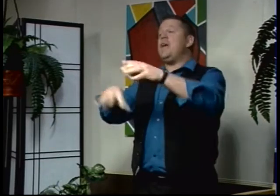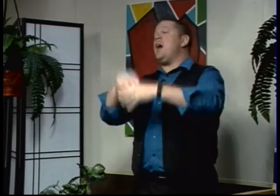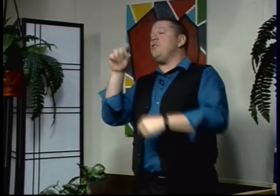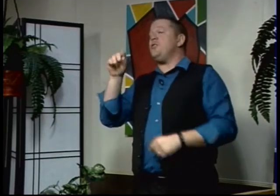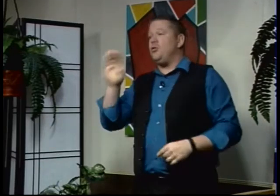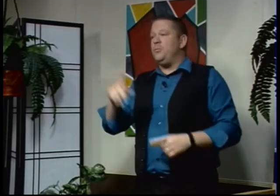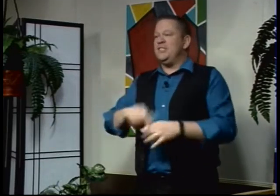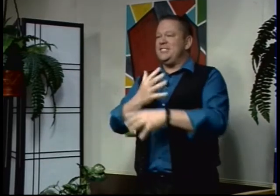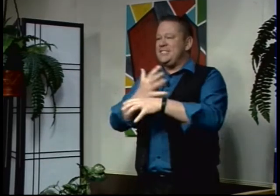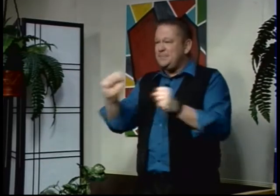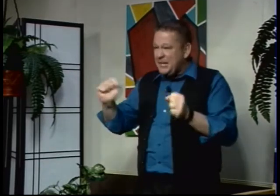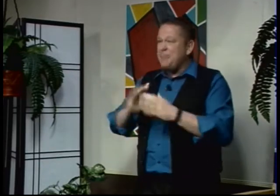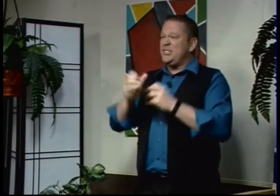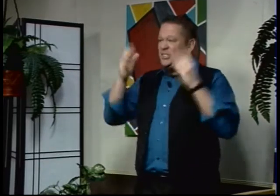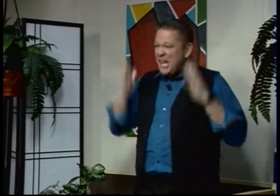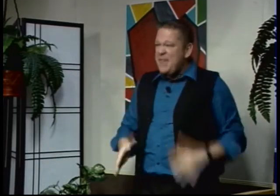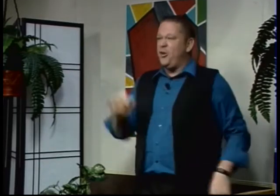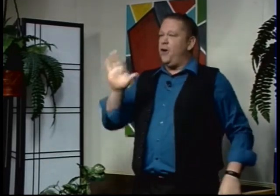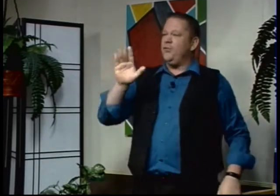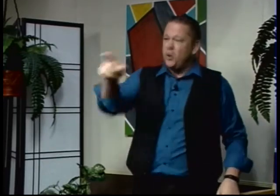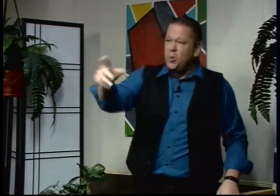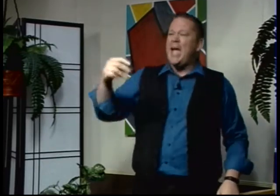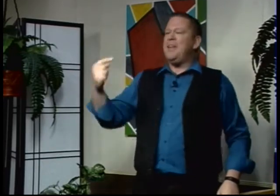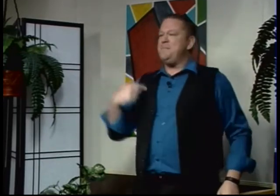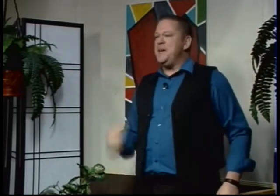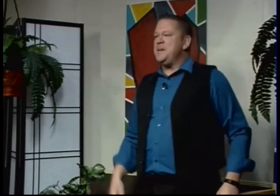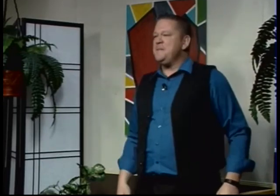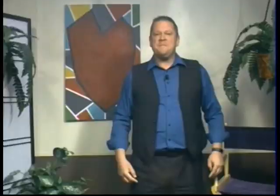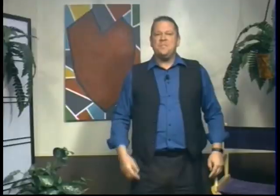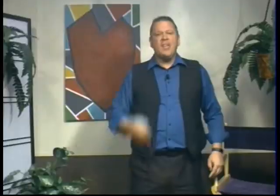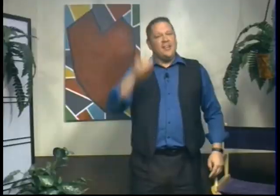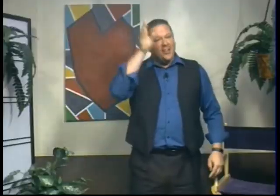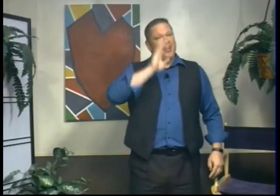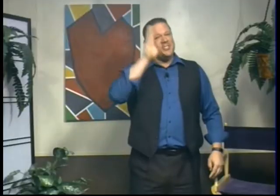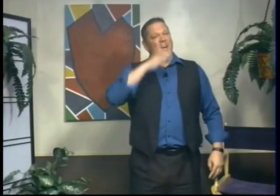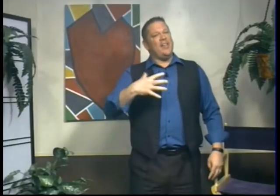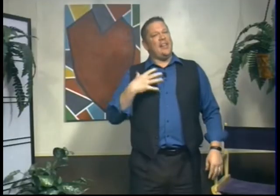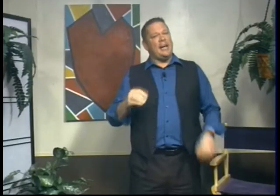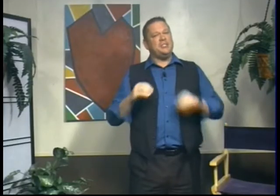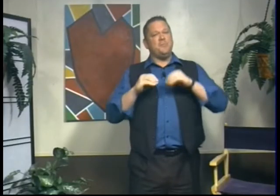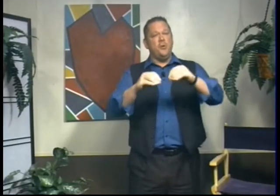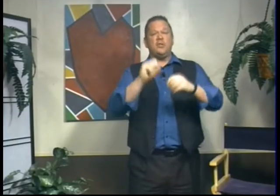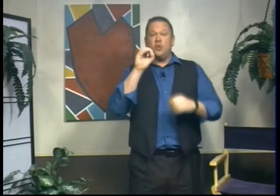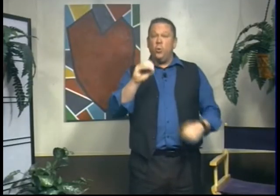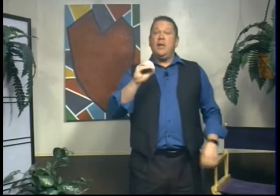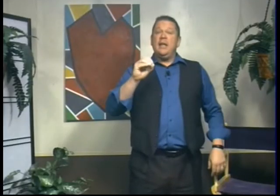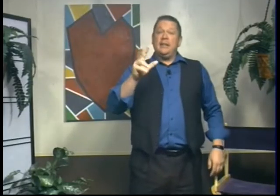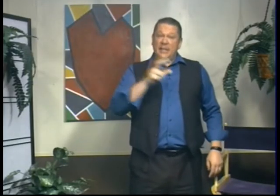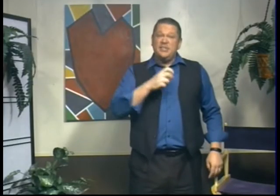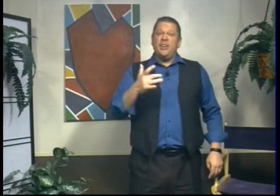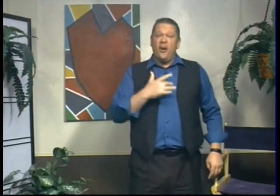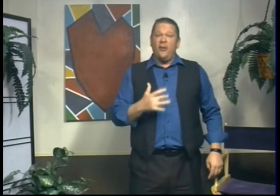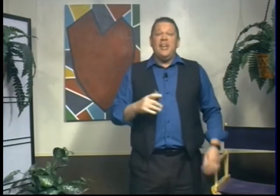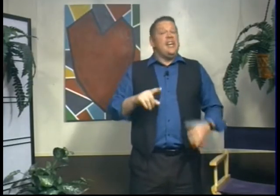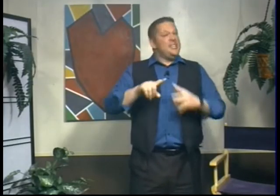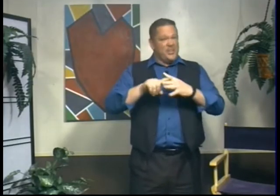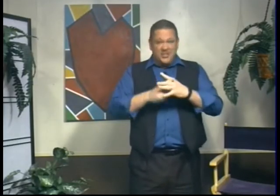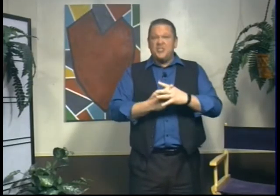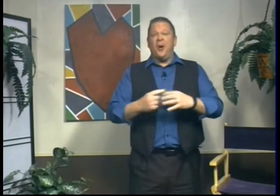out of the tomb to become the Savior of you and me. God's a God that likes to move. And so, Listening Heart is going to start